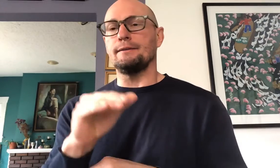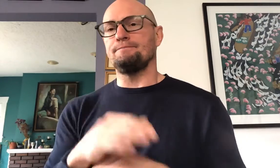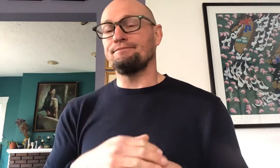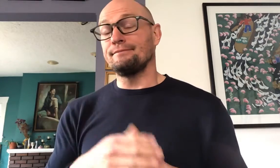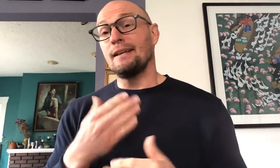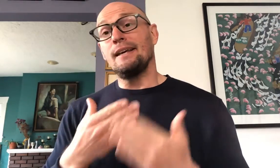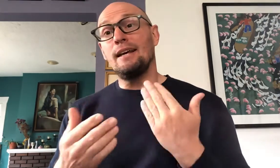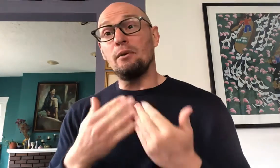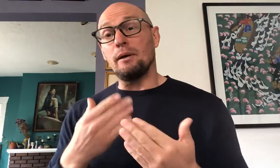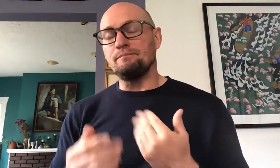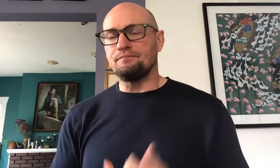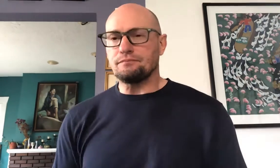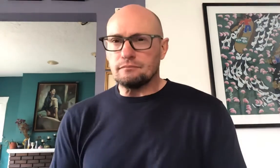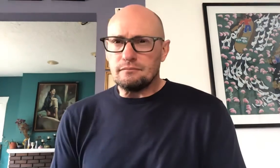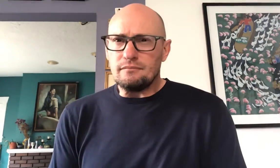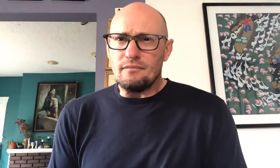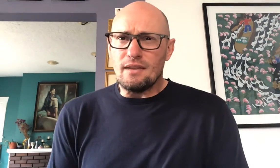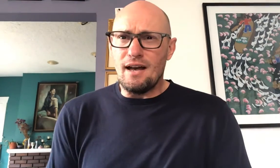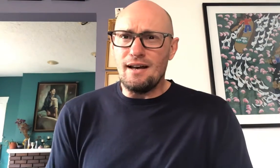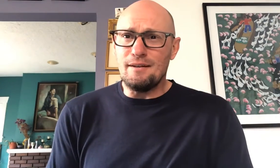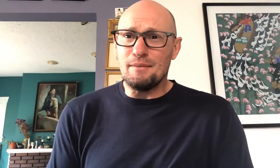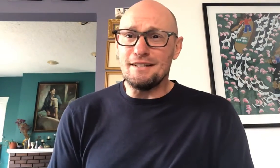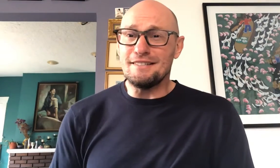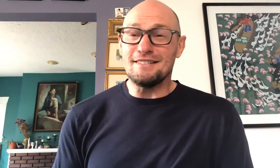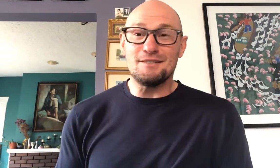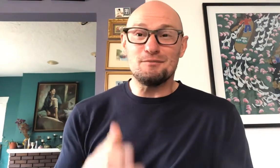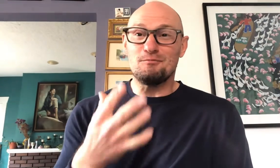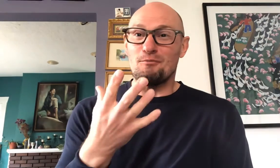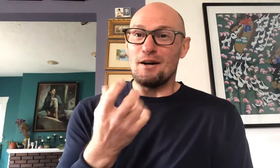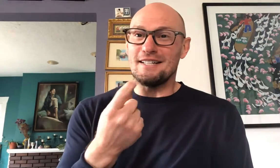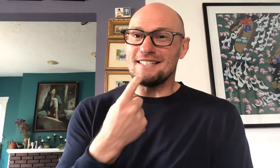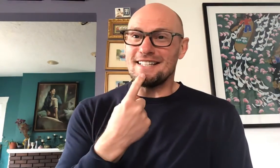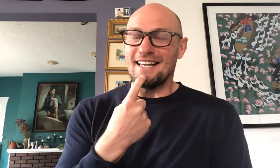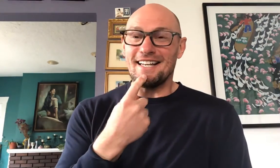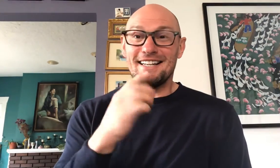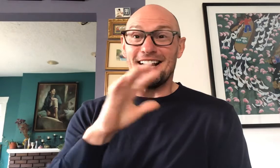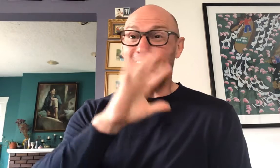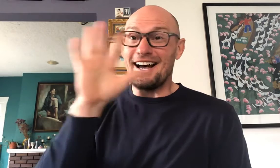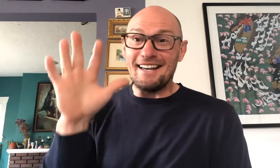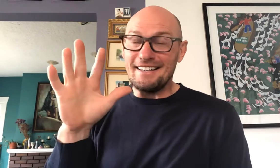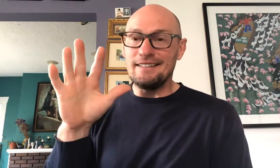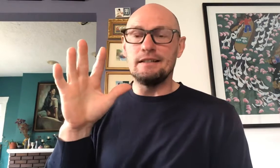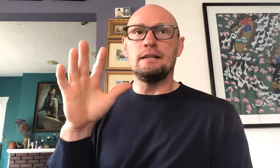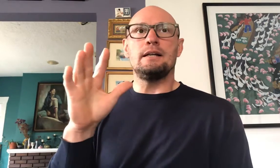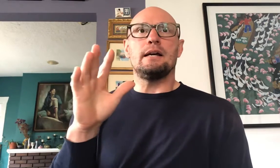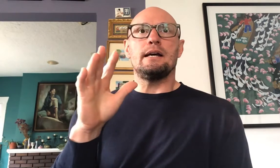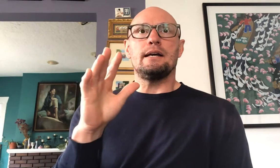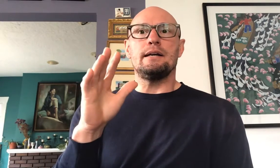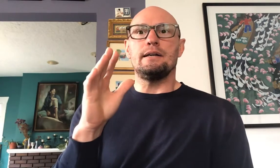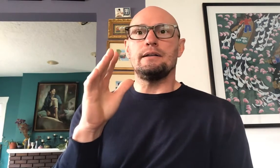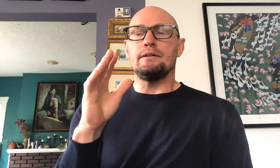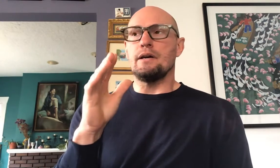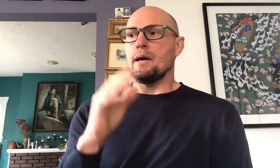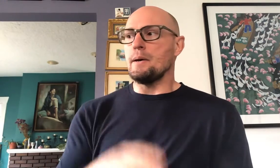anyway um I just wanted to say hi and um